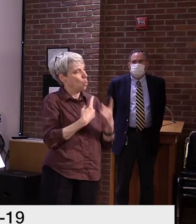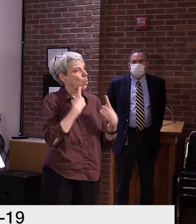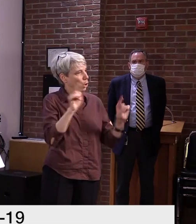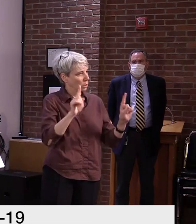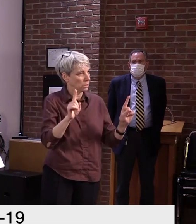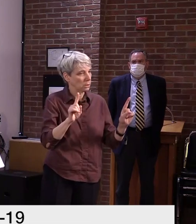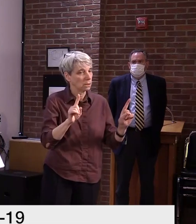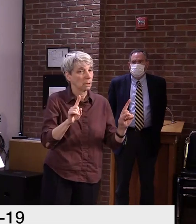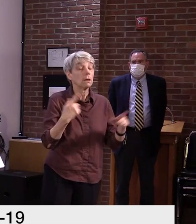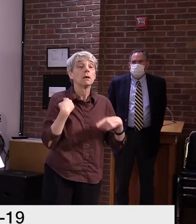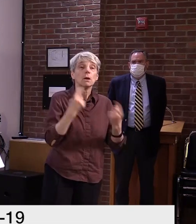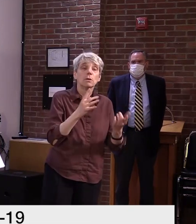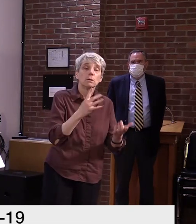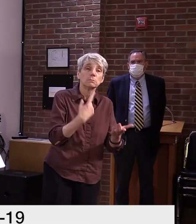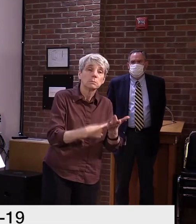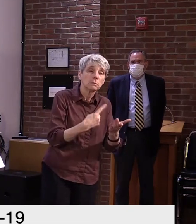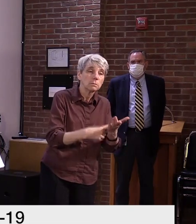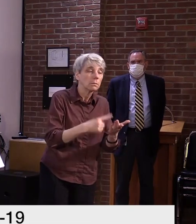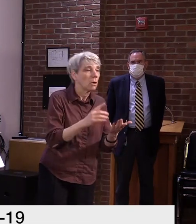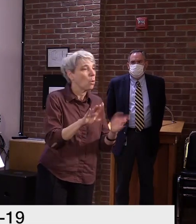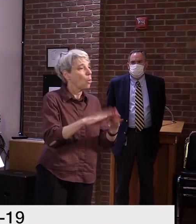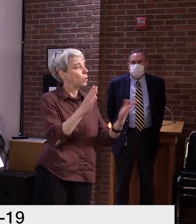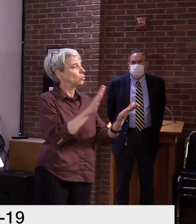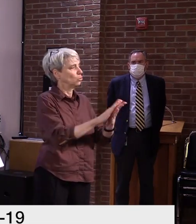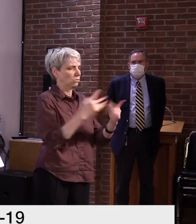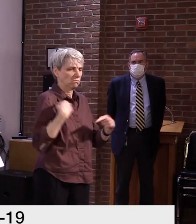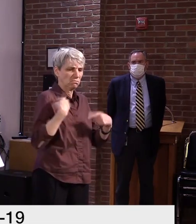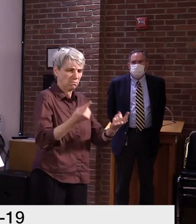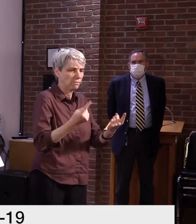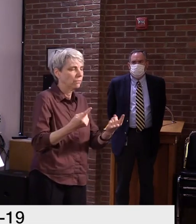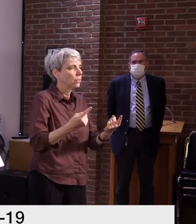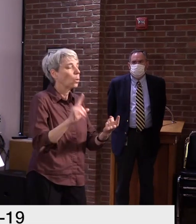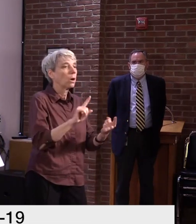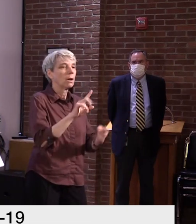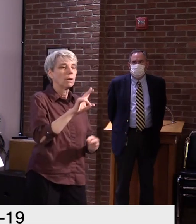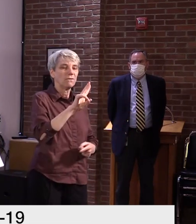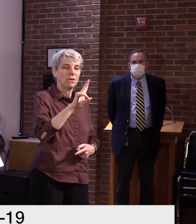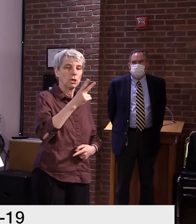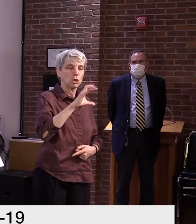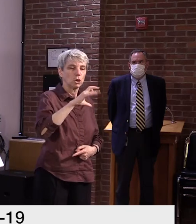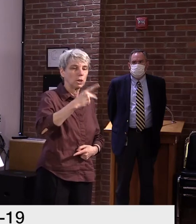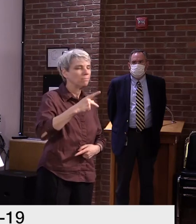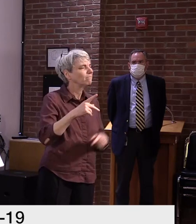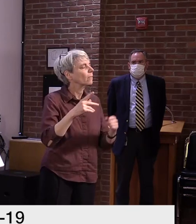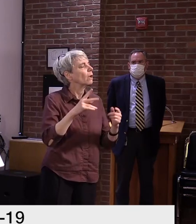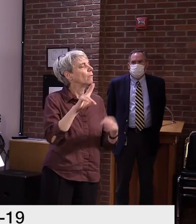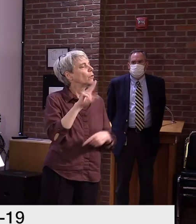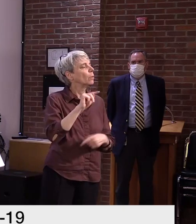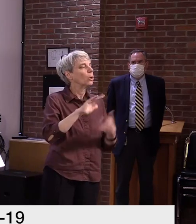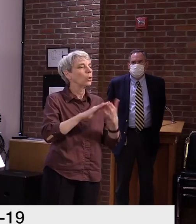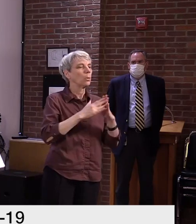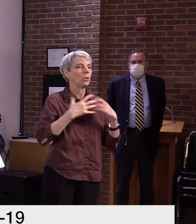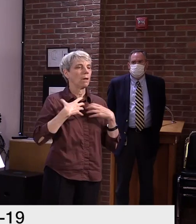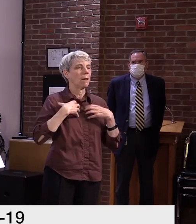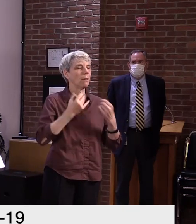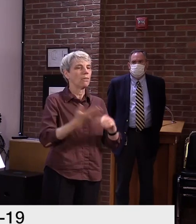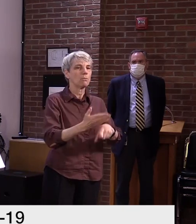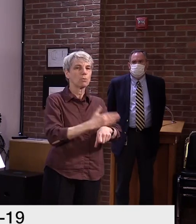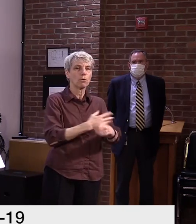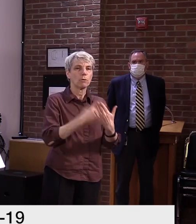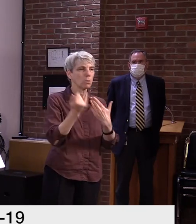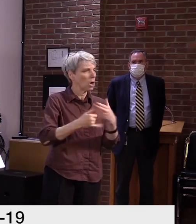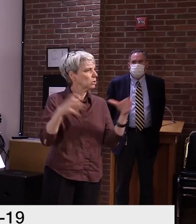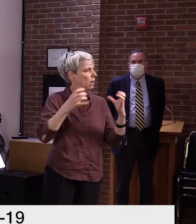school opening on multiple occasions on our VCHIP calls, that's a Vermont community health improvement projects, and overwhelmingly